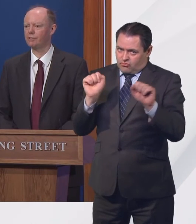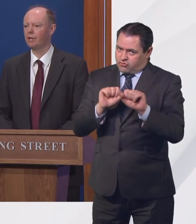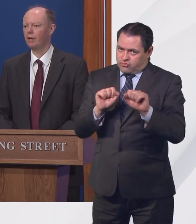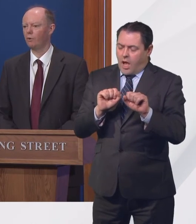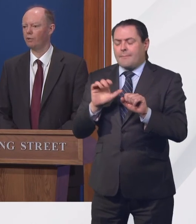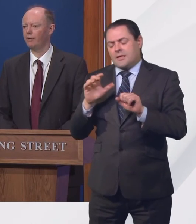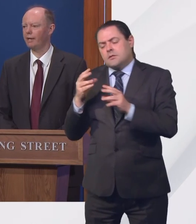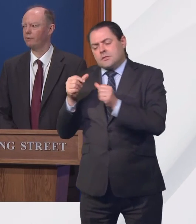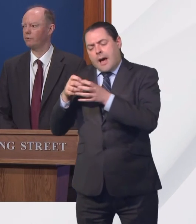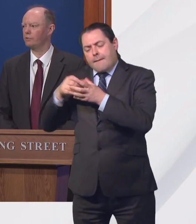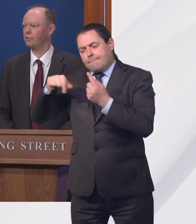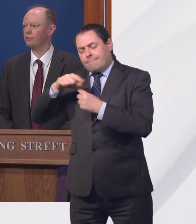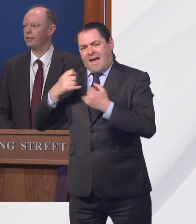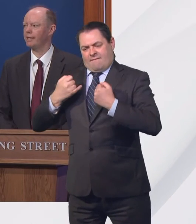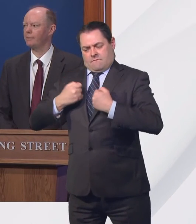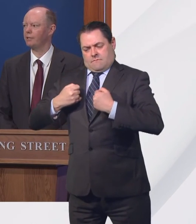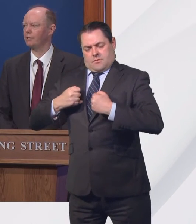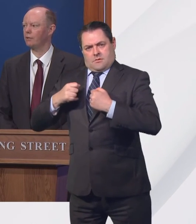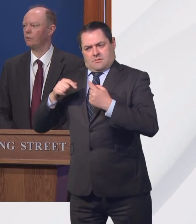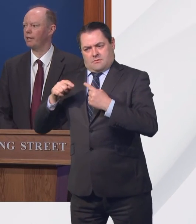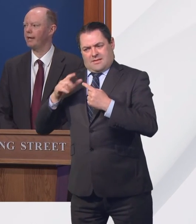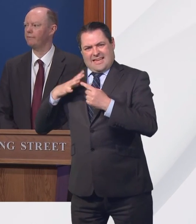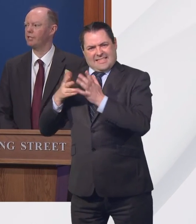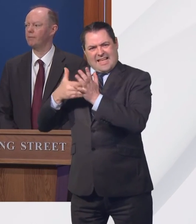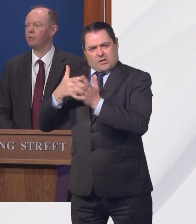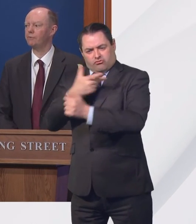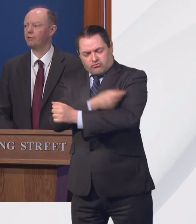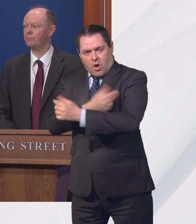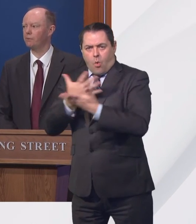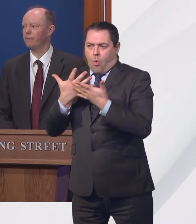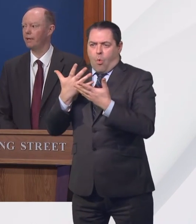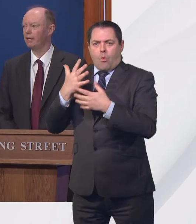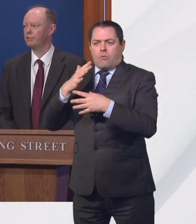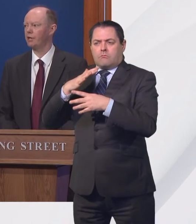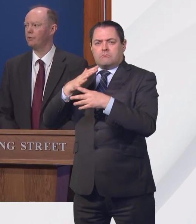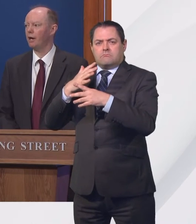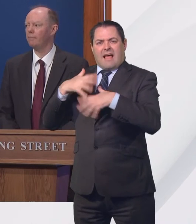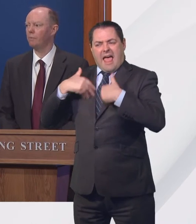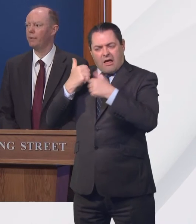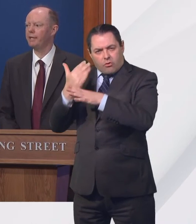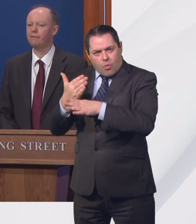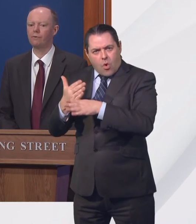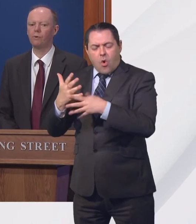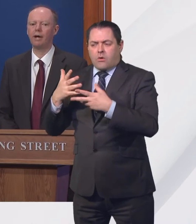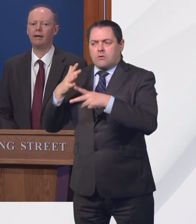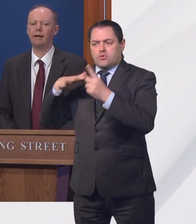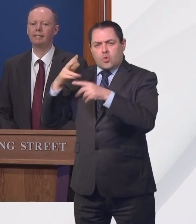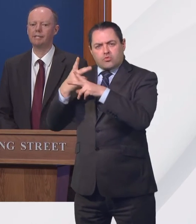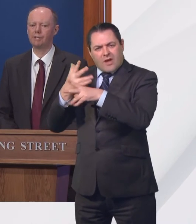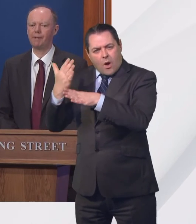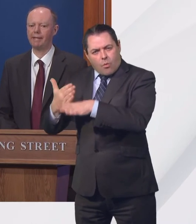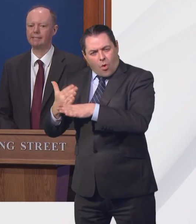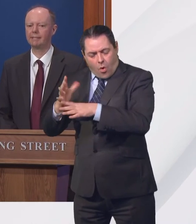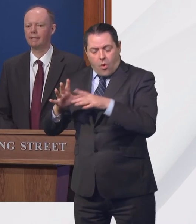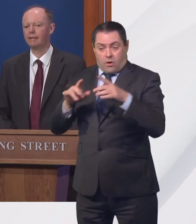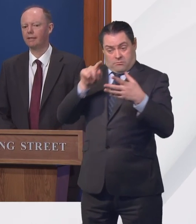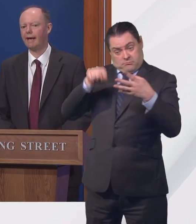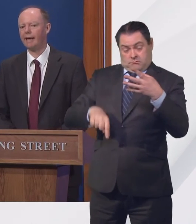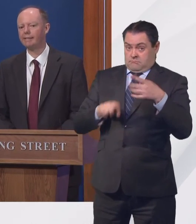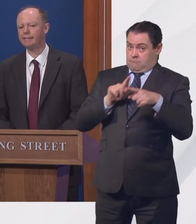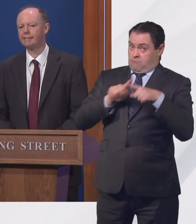conditions, or they're a health or social care worker, or care for someone who is vulnerable. So we therefore anticipate